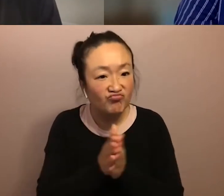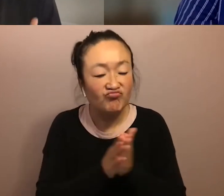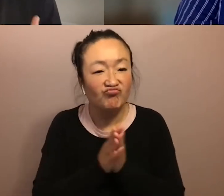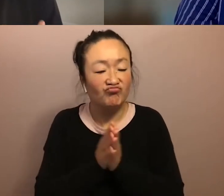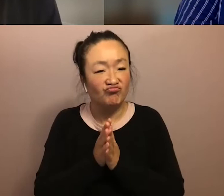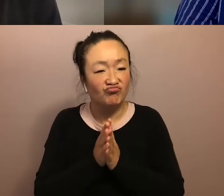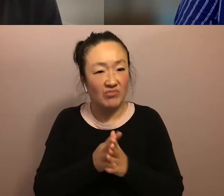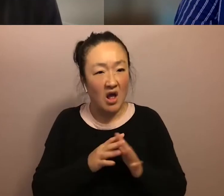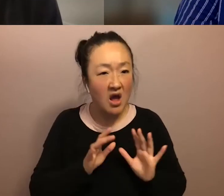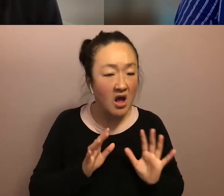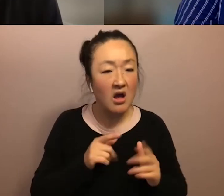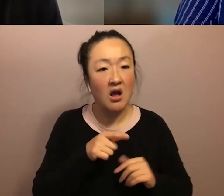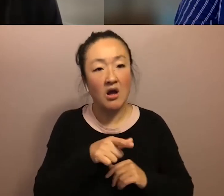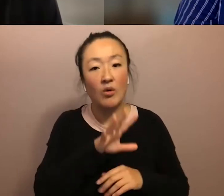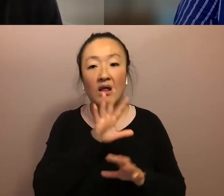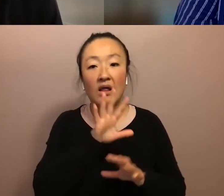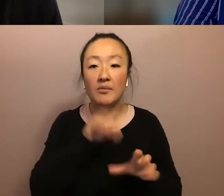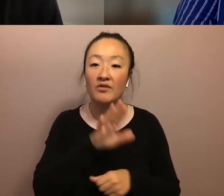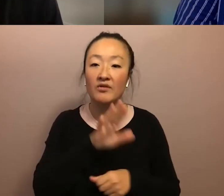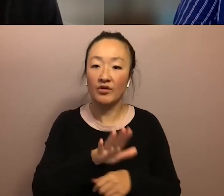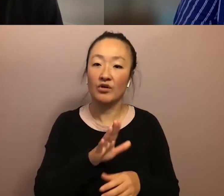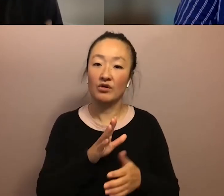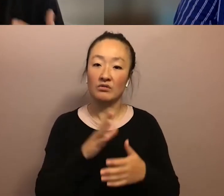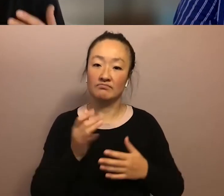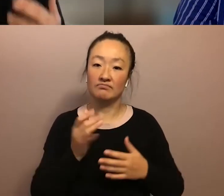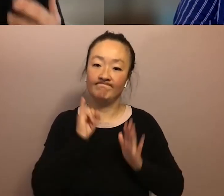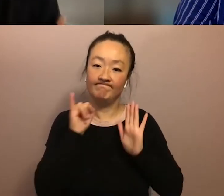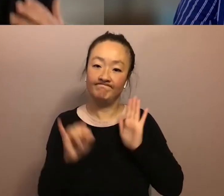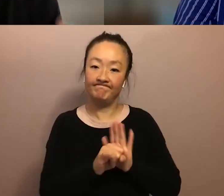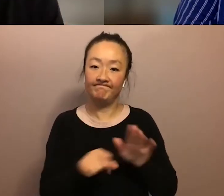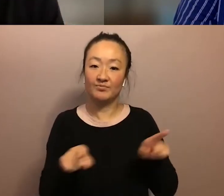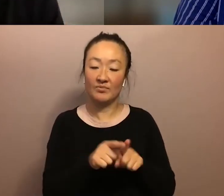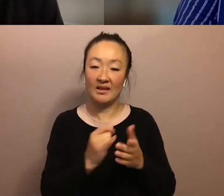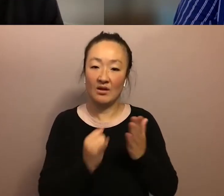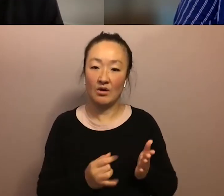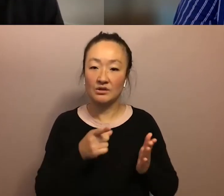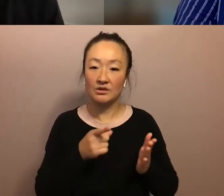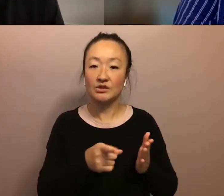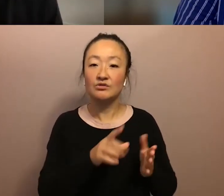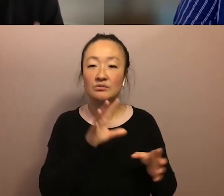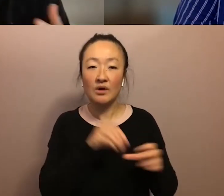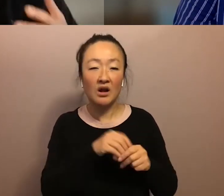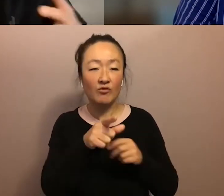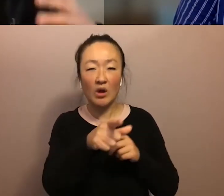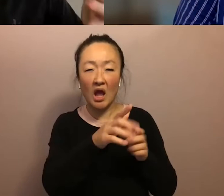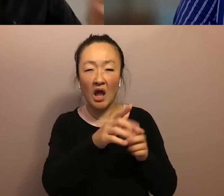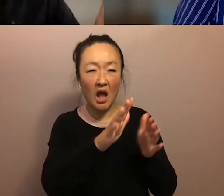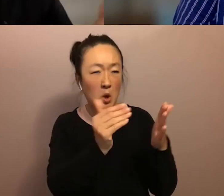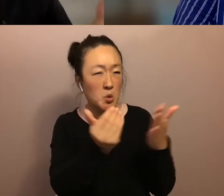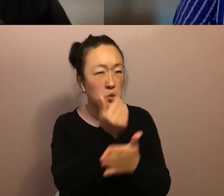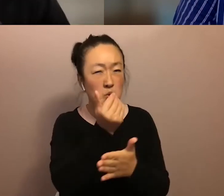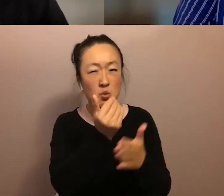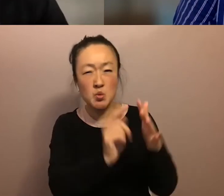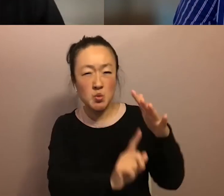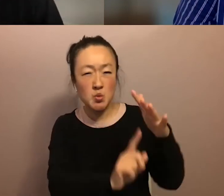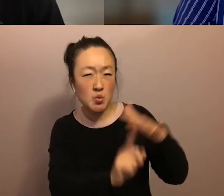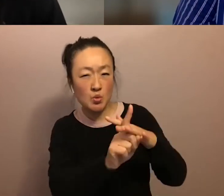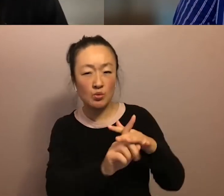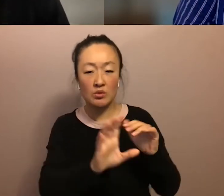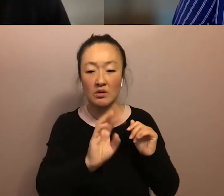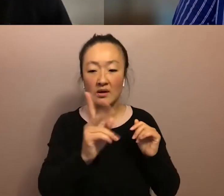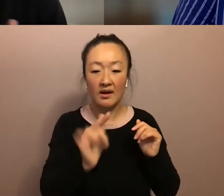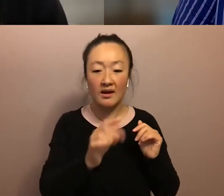It was a part of her being an artist. Mm-hmm. Because she was at the cutting edge of every space that she moved in.